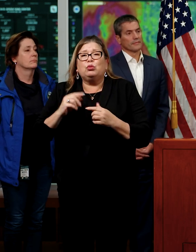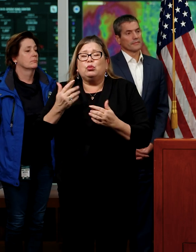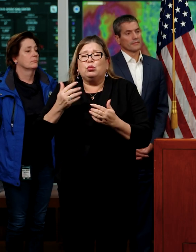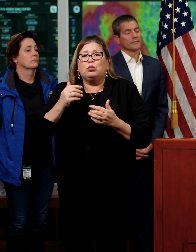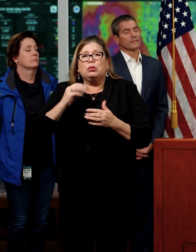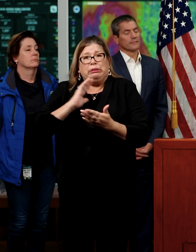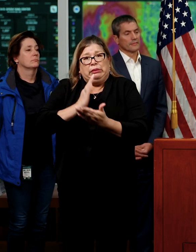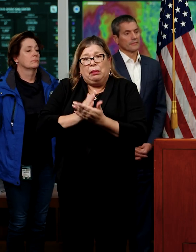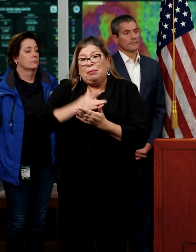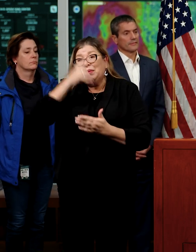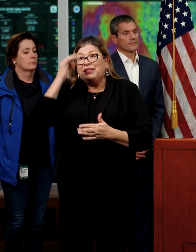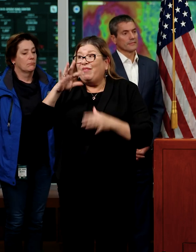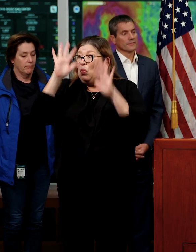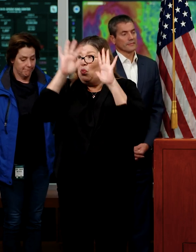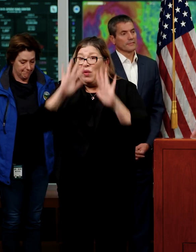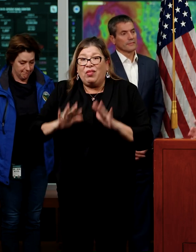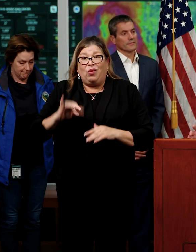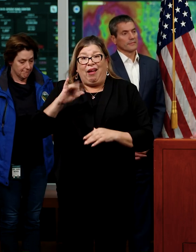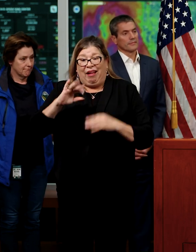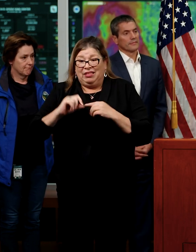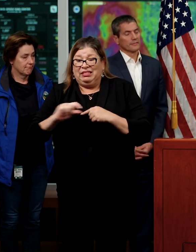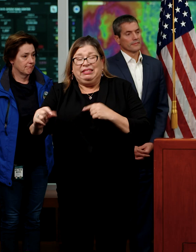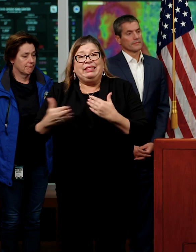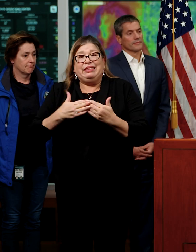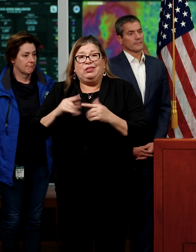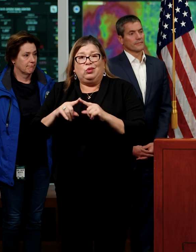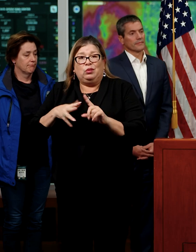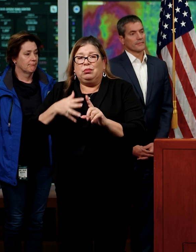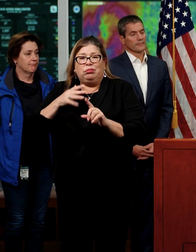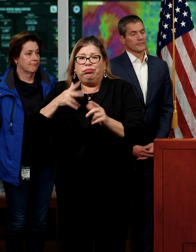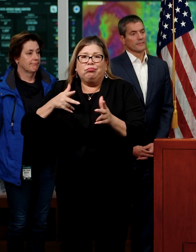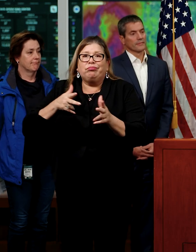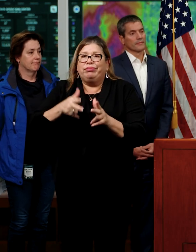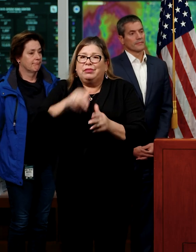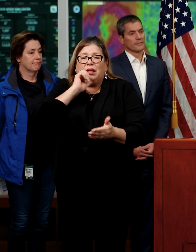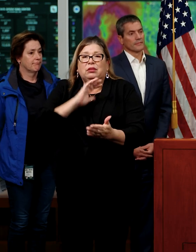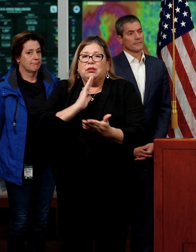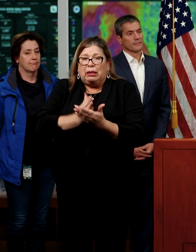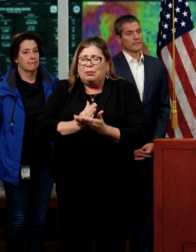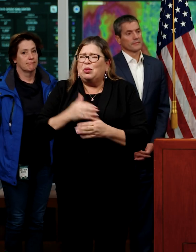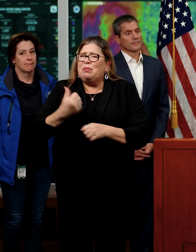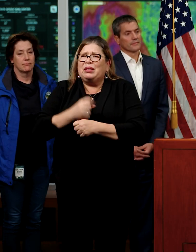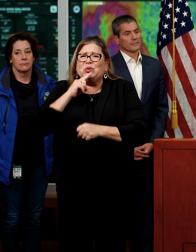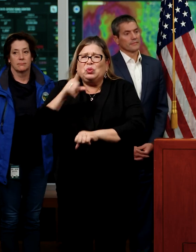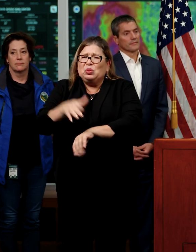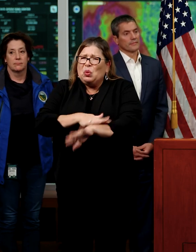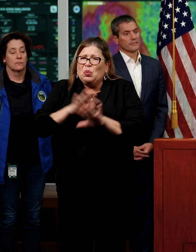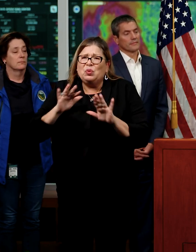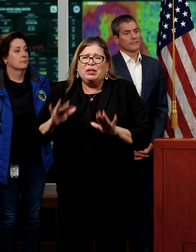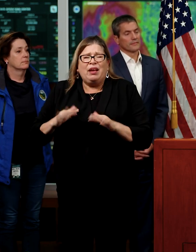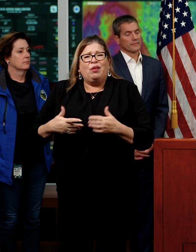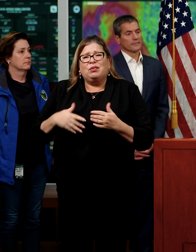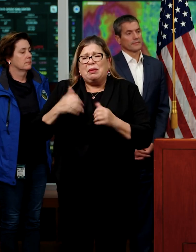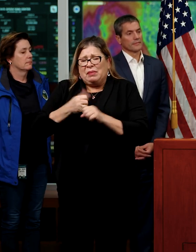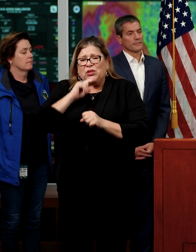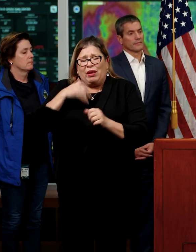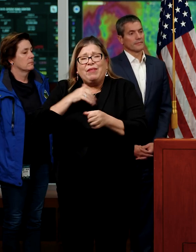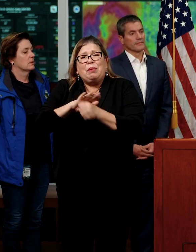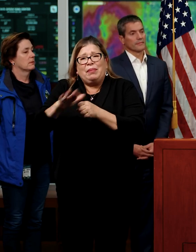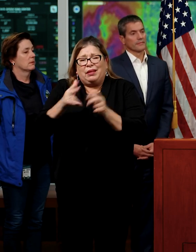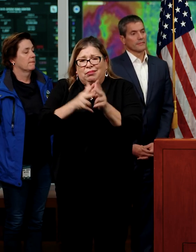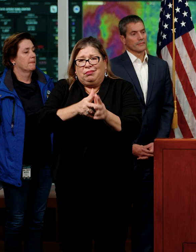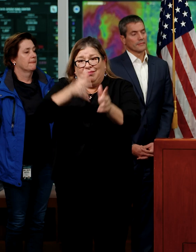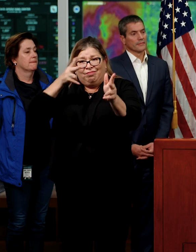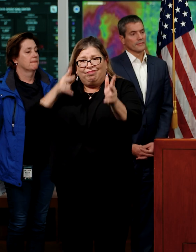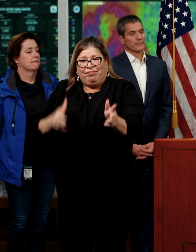wet or icy roadways. So please, slow down, take your time, leave plenty of space between your car and the vehicle in front of you.